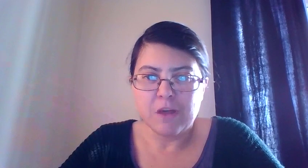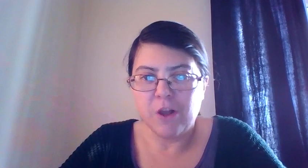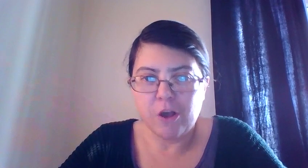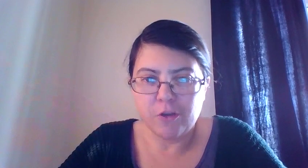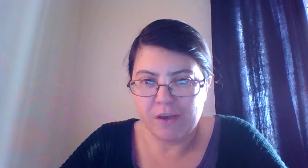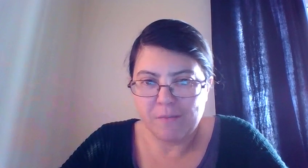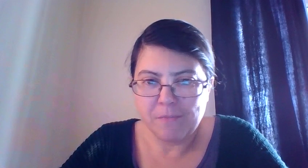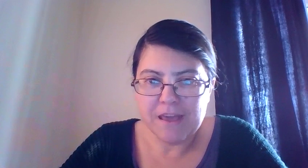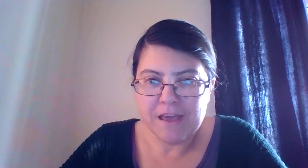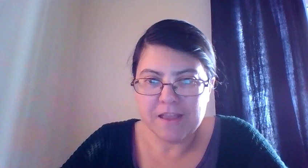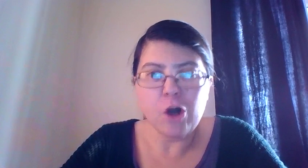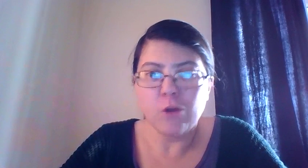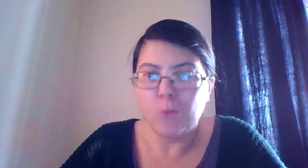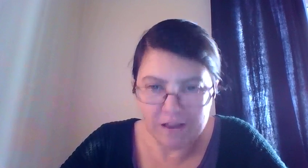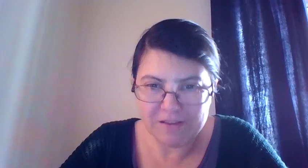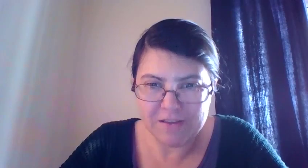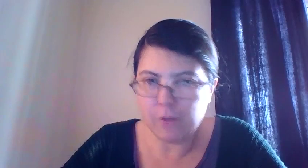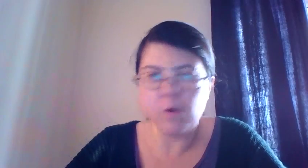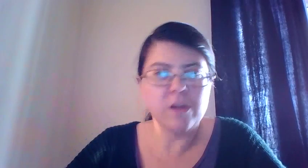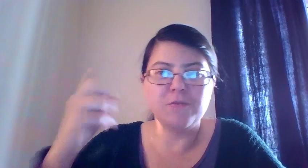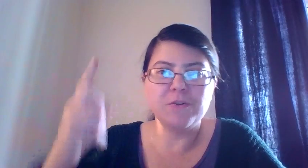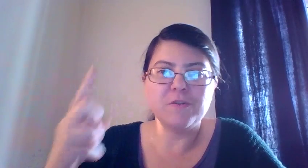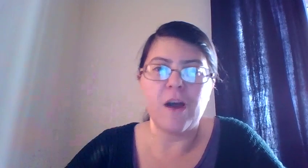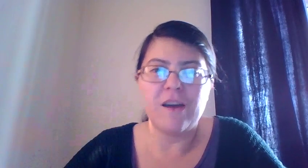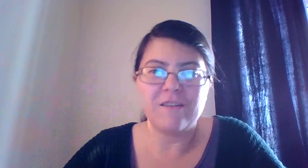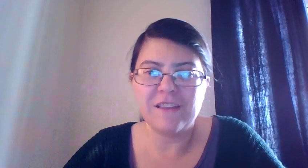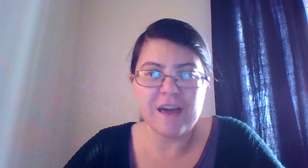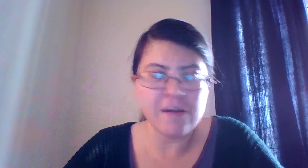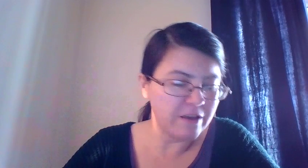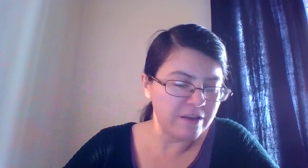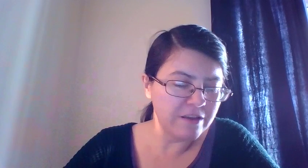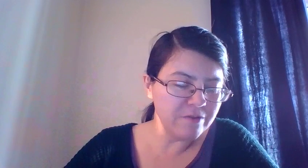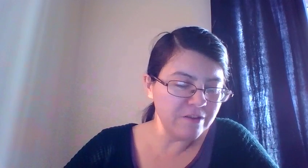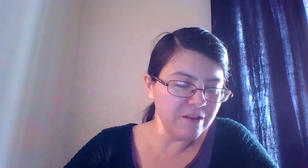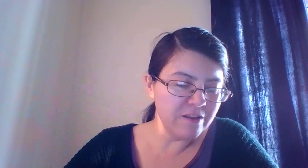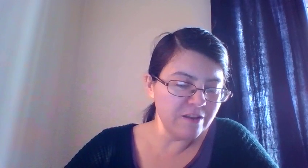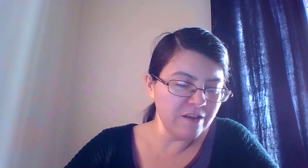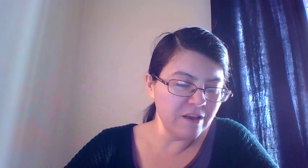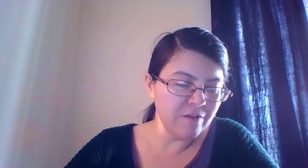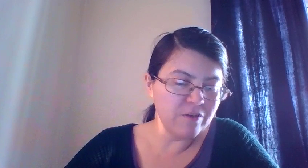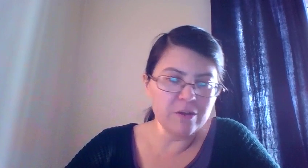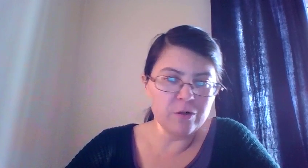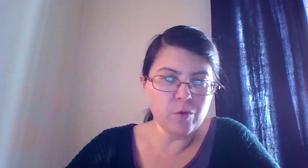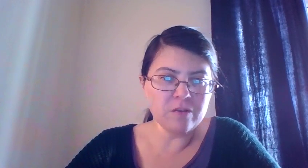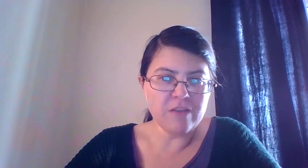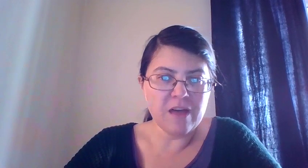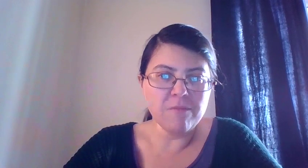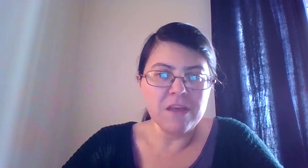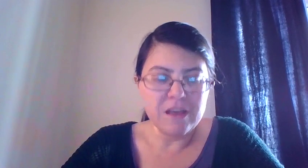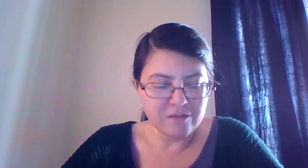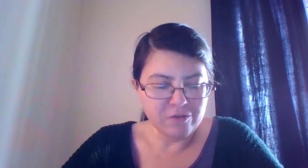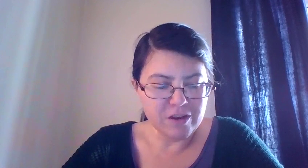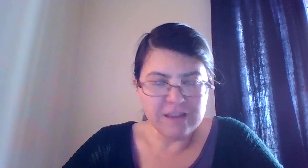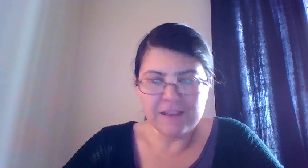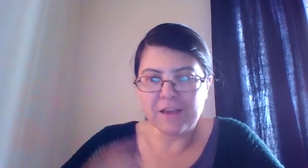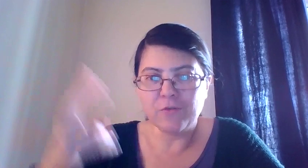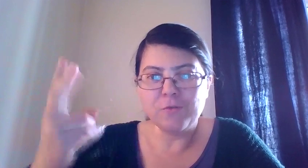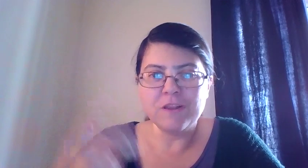the lottery. And they all won. They won the first prize. And every single one of them is going to get like 2 million